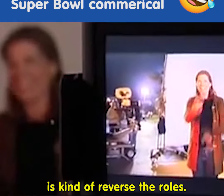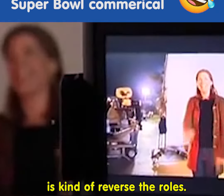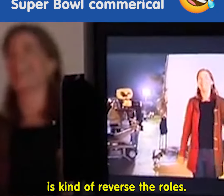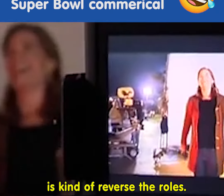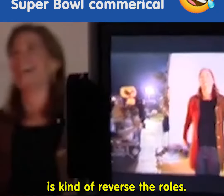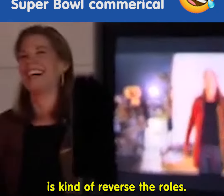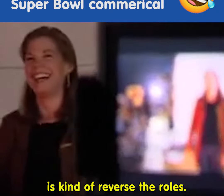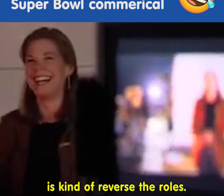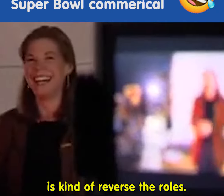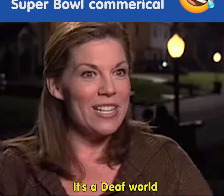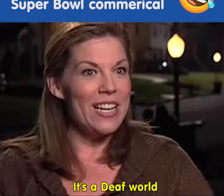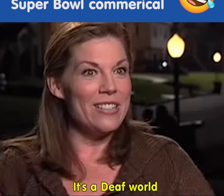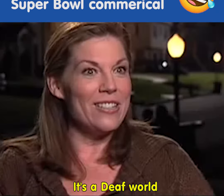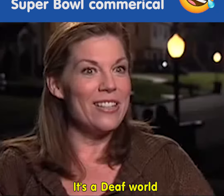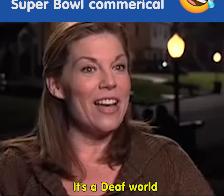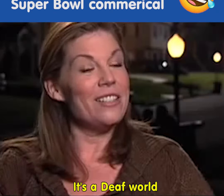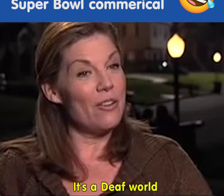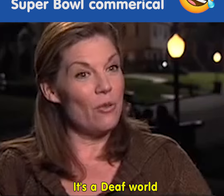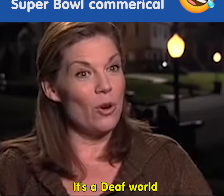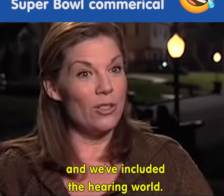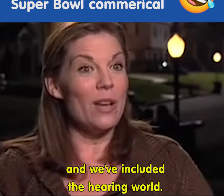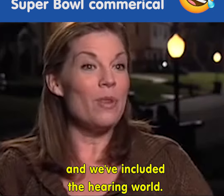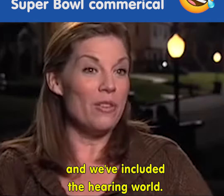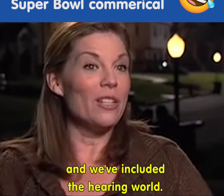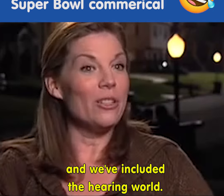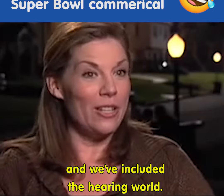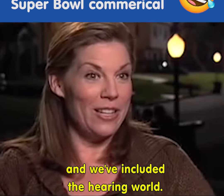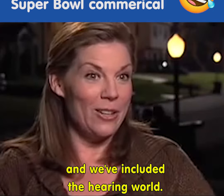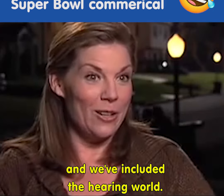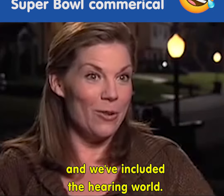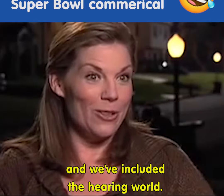reversed the roles. It's a deaf world and we've included the hearing world.